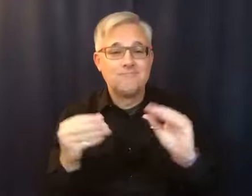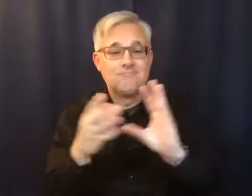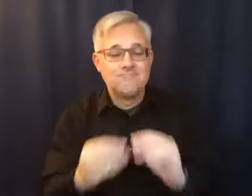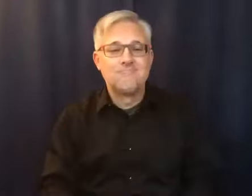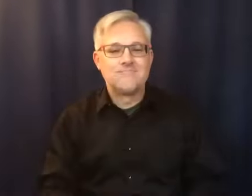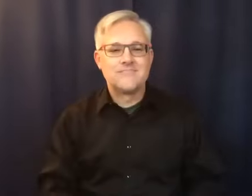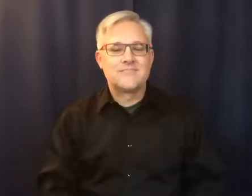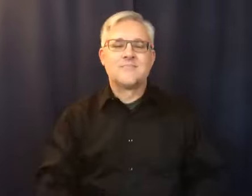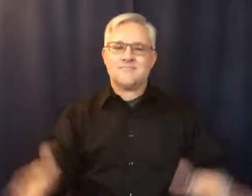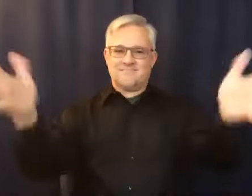Wow. Thank you, Dawn.